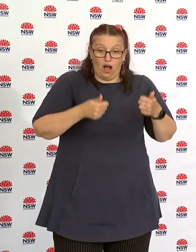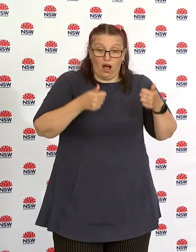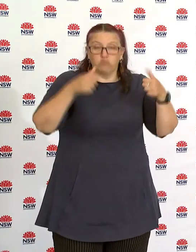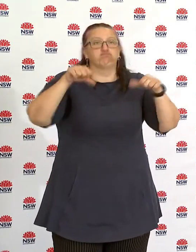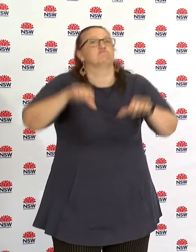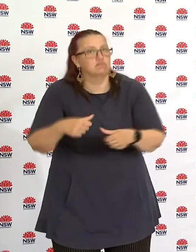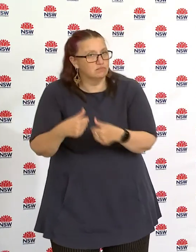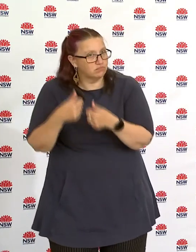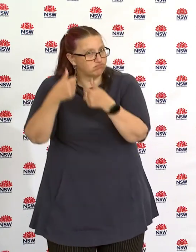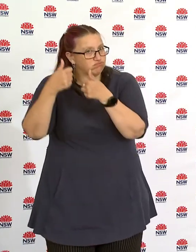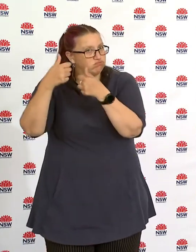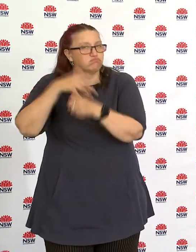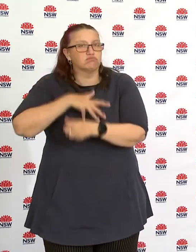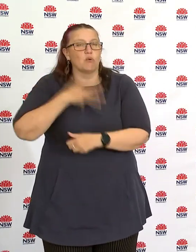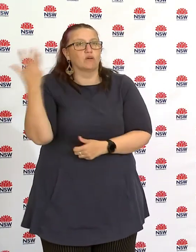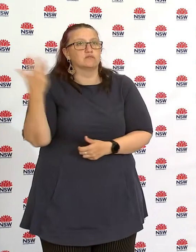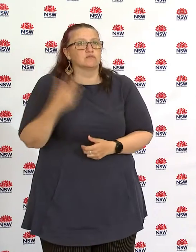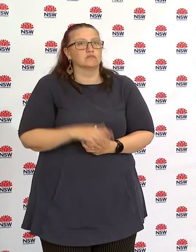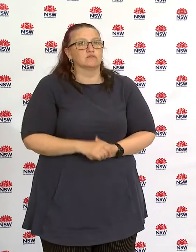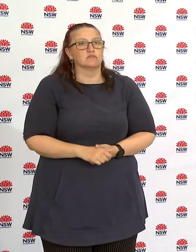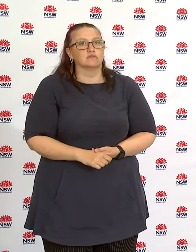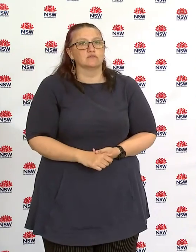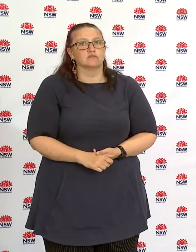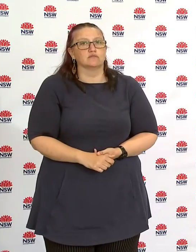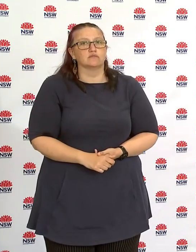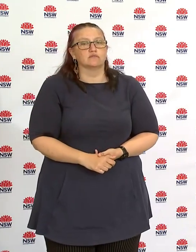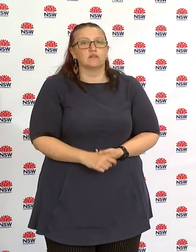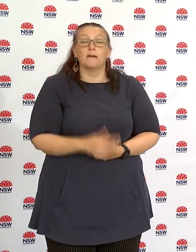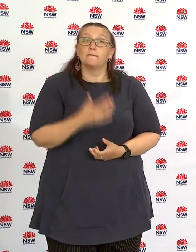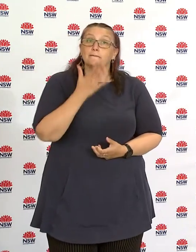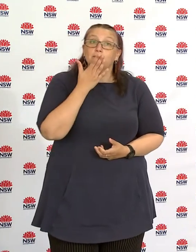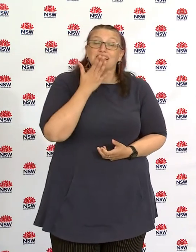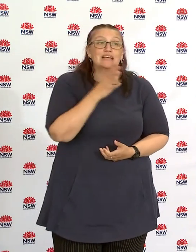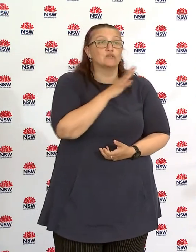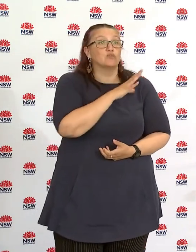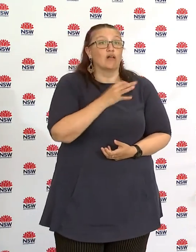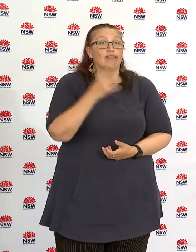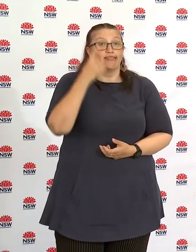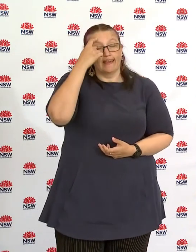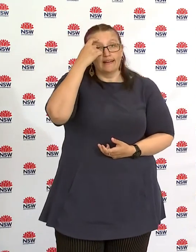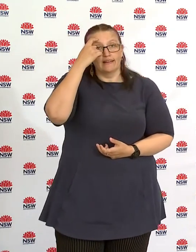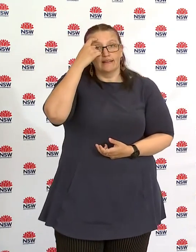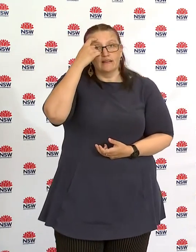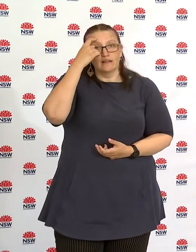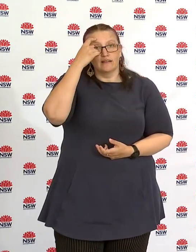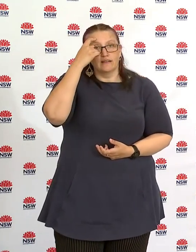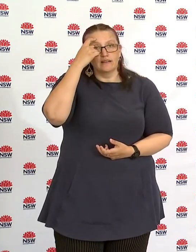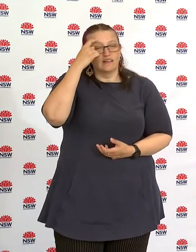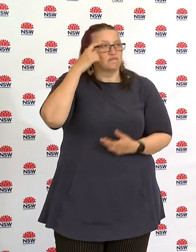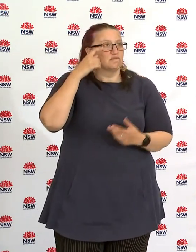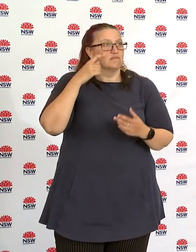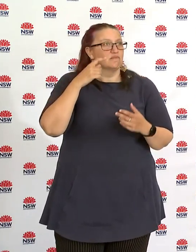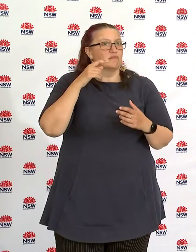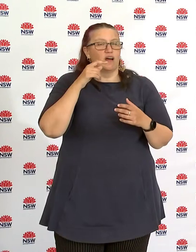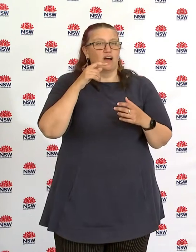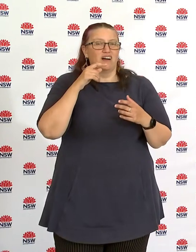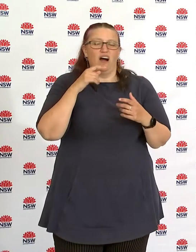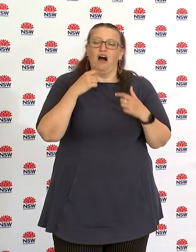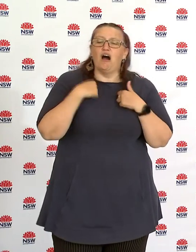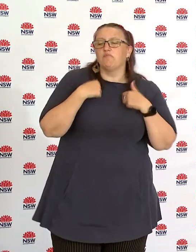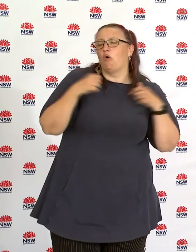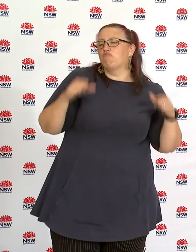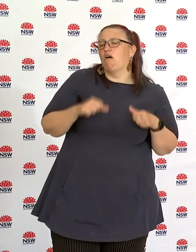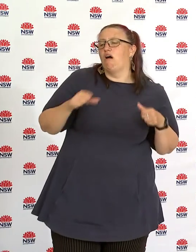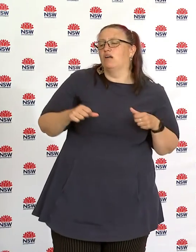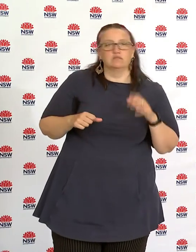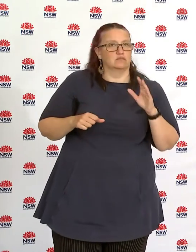again consider not just themselves or the rest of us they don't have to worry about the rest of us think about those closest to you